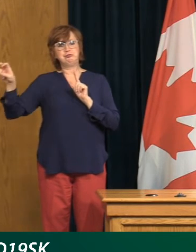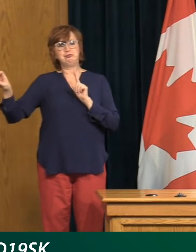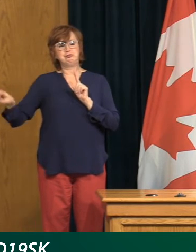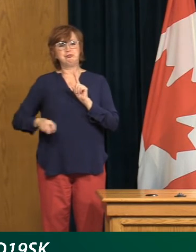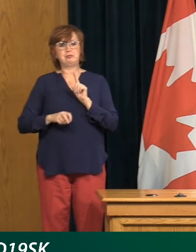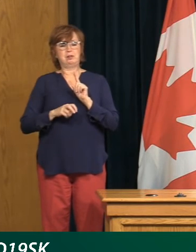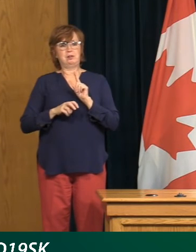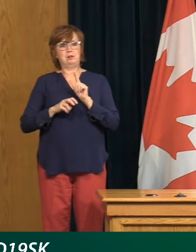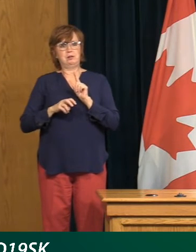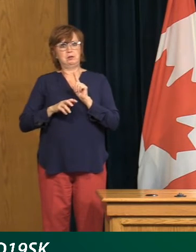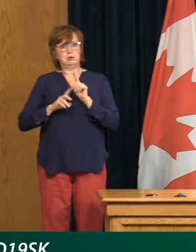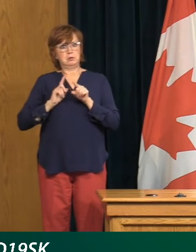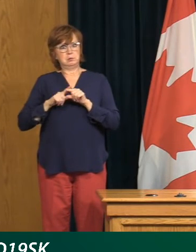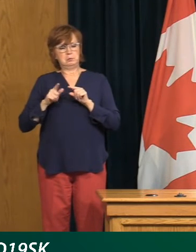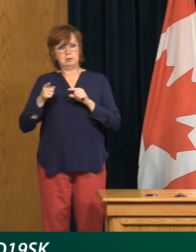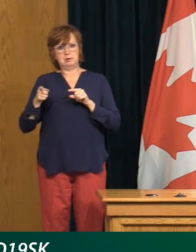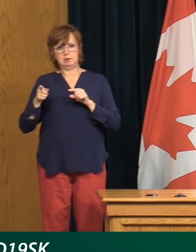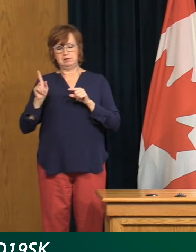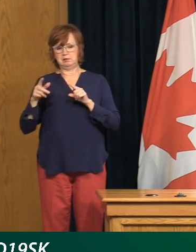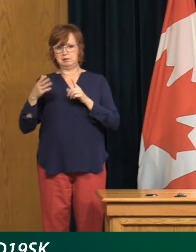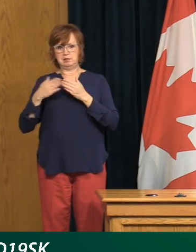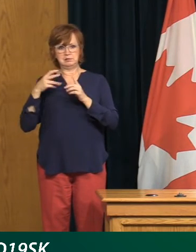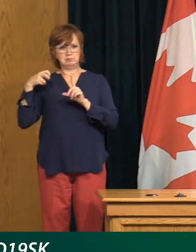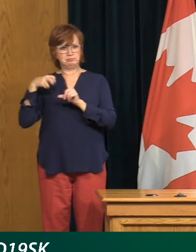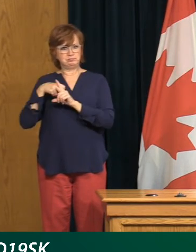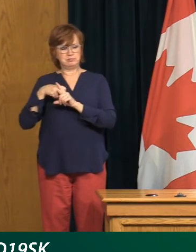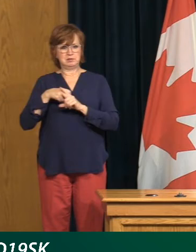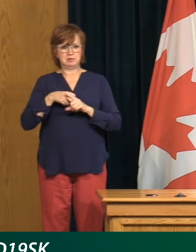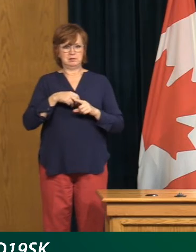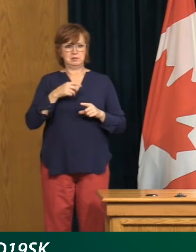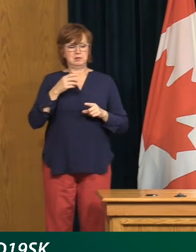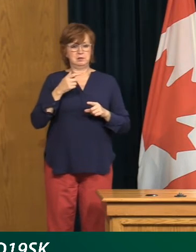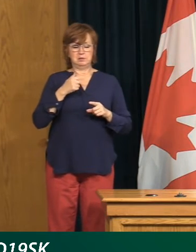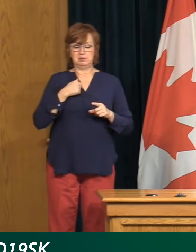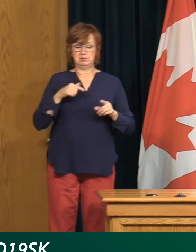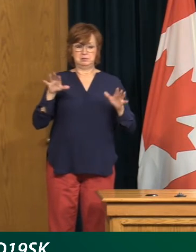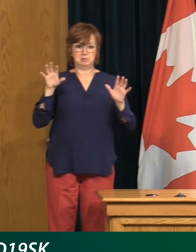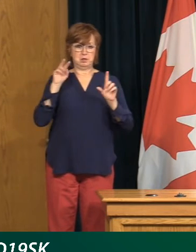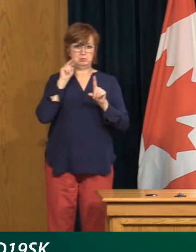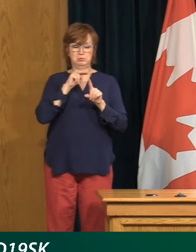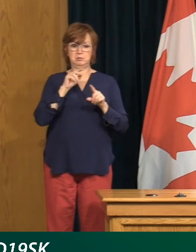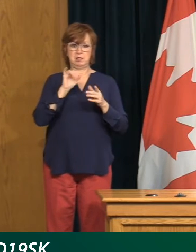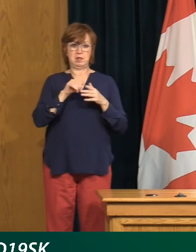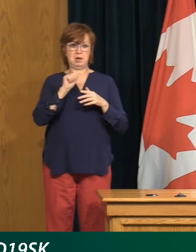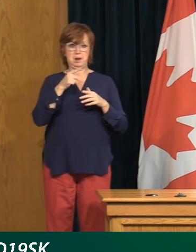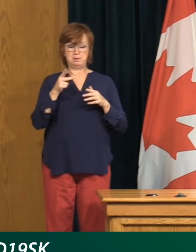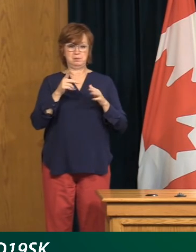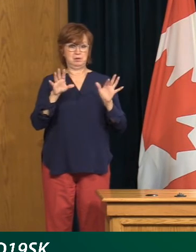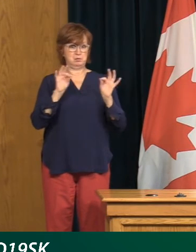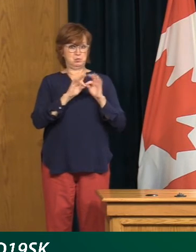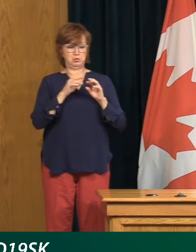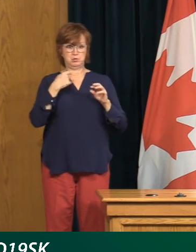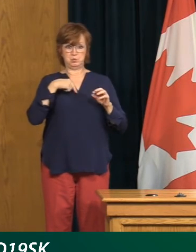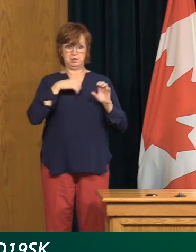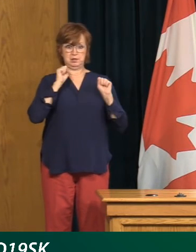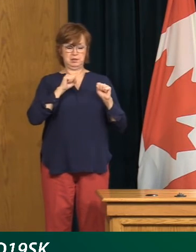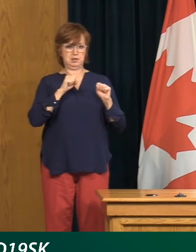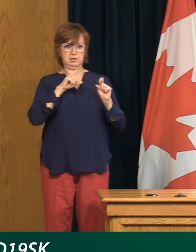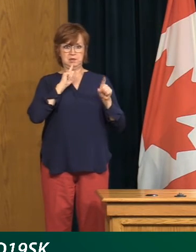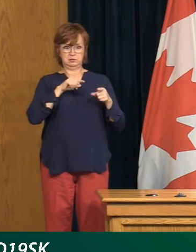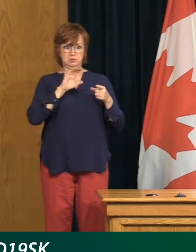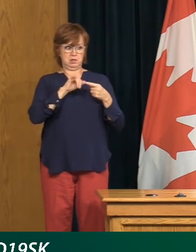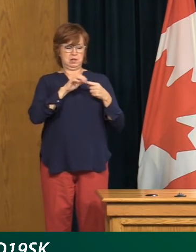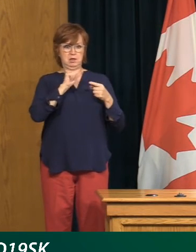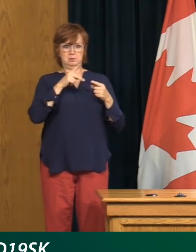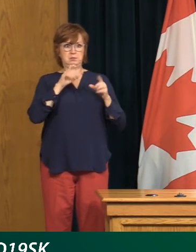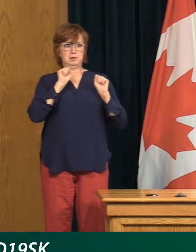In my view, everyone should have the COVID app. It's available, downloaded and active. And that will enable us to answer exactly